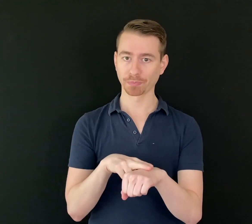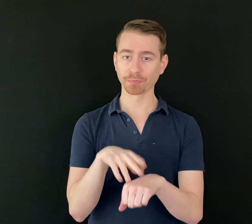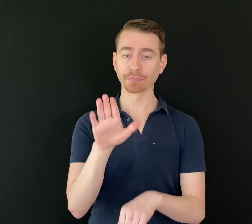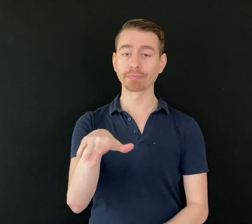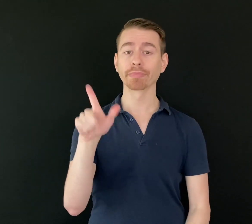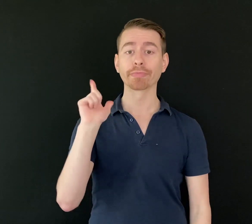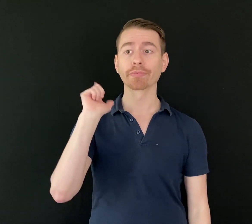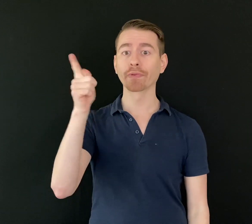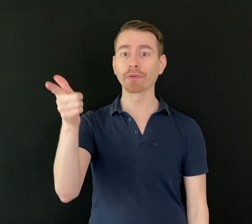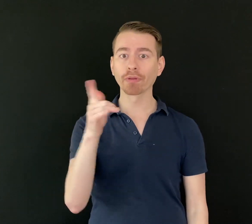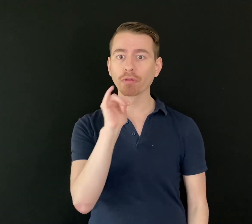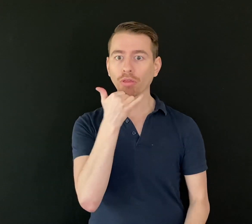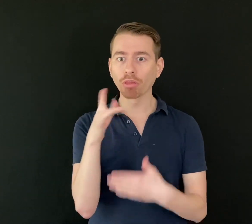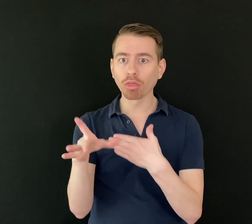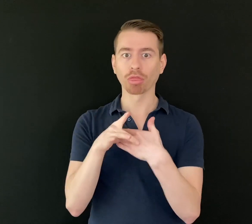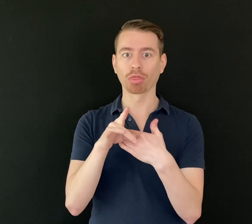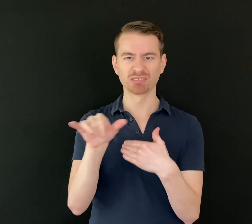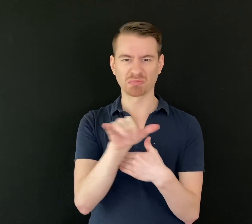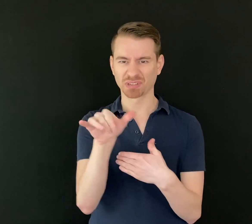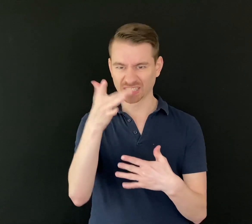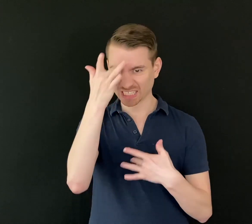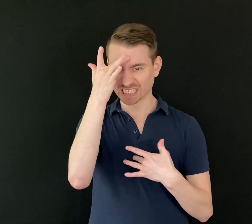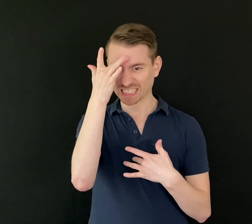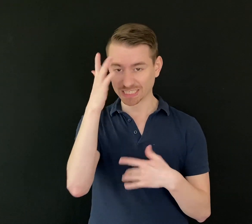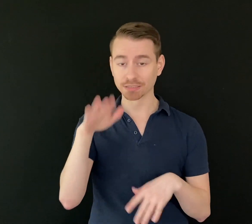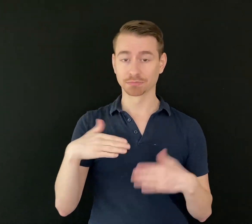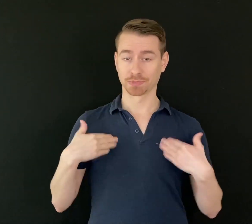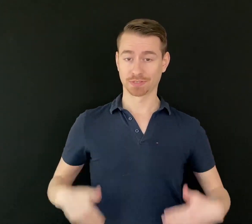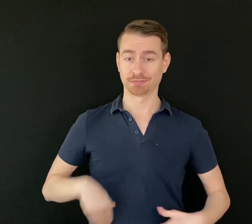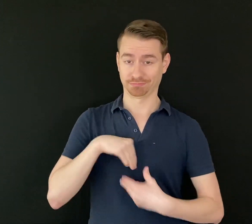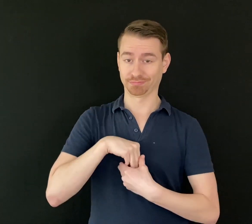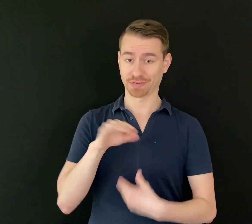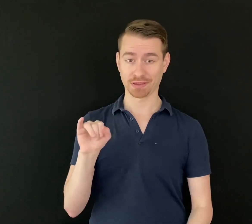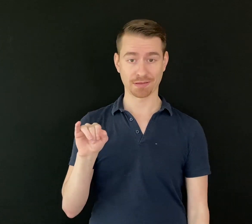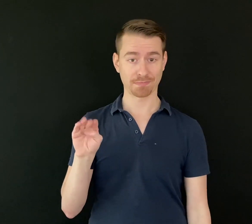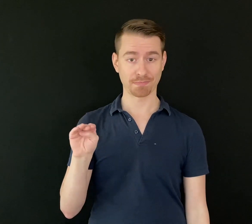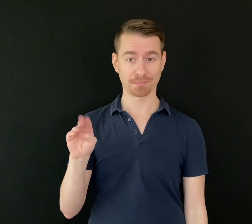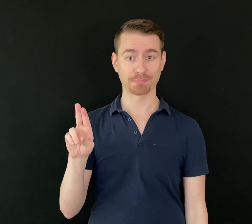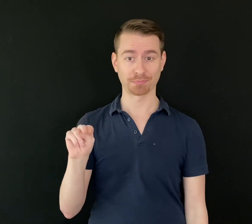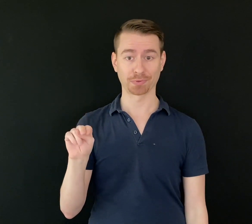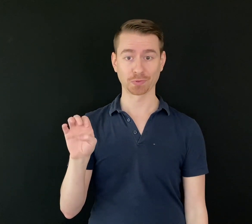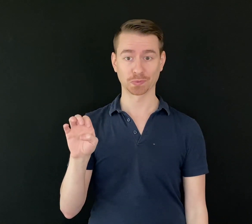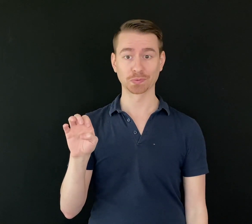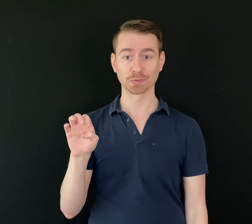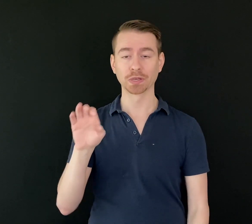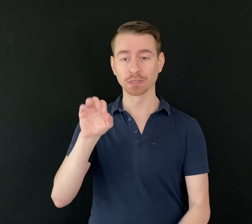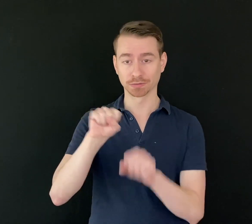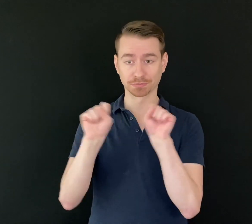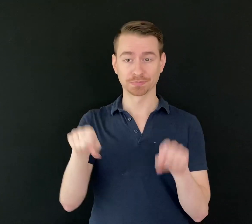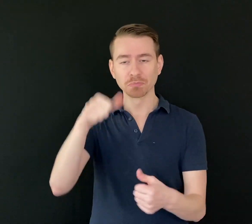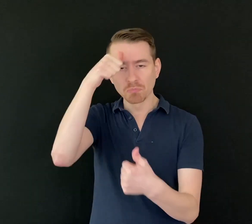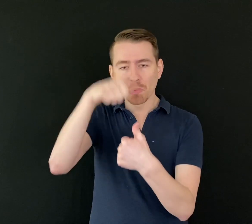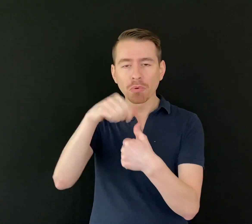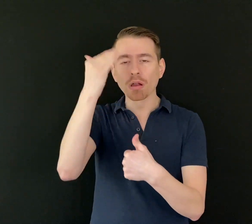If you encounter that same disease later, your immune system already knows what to do. It remembers it from last time.